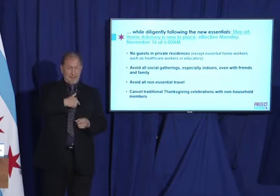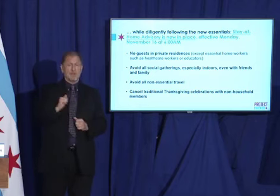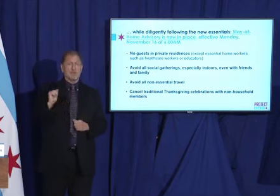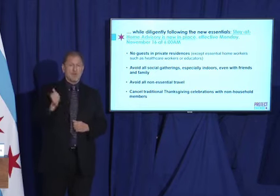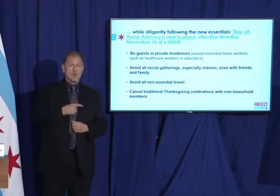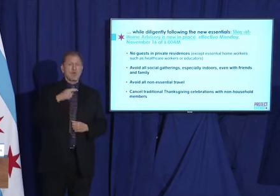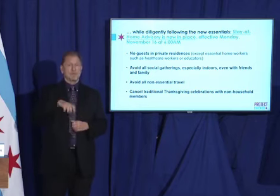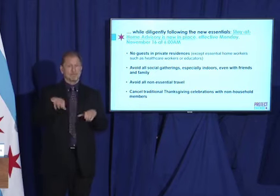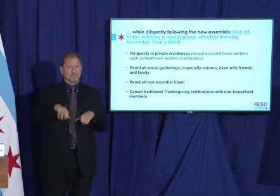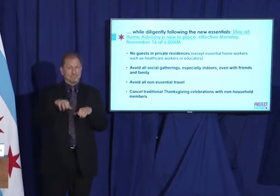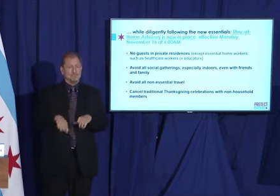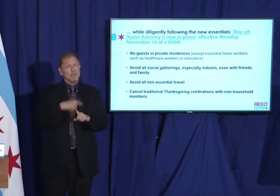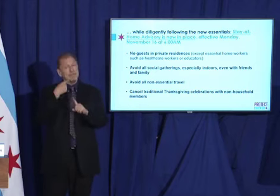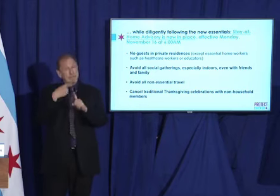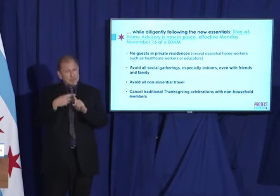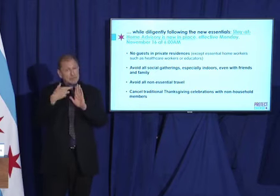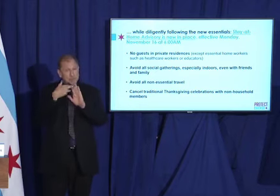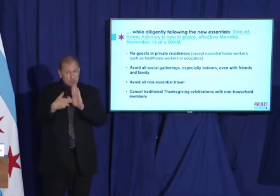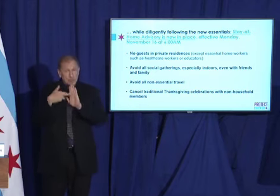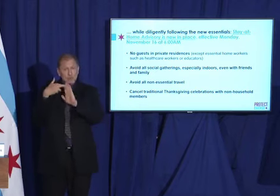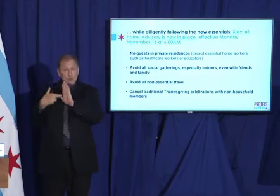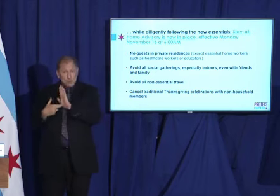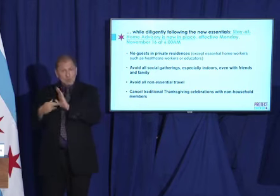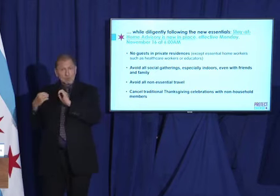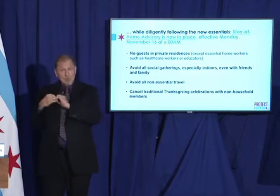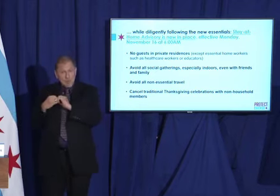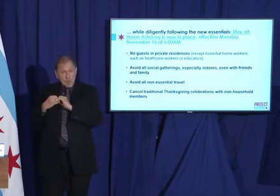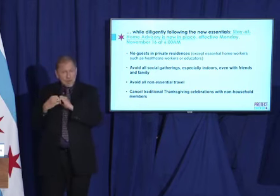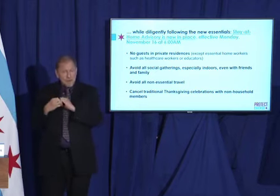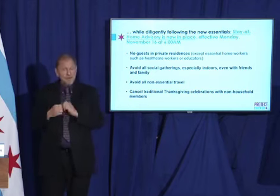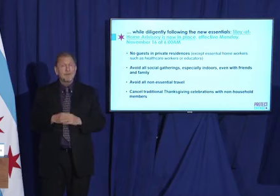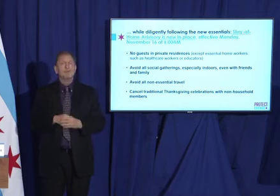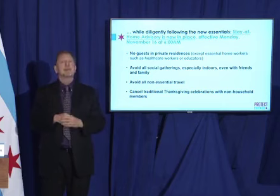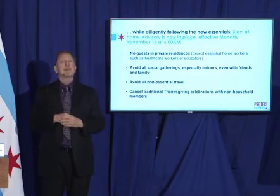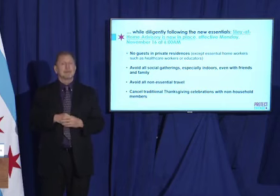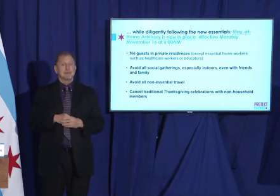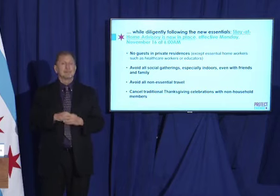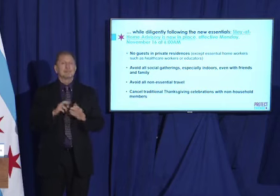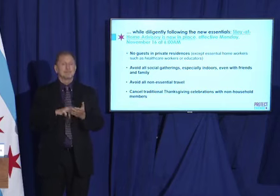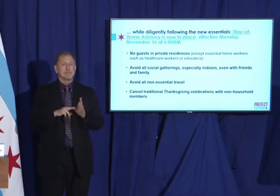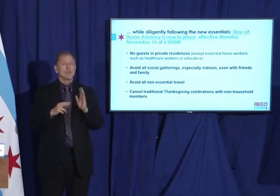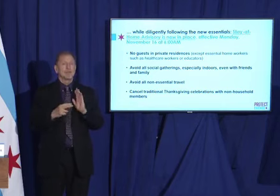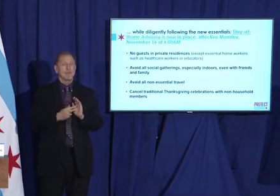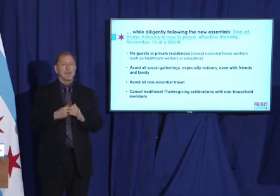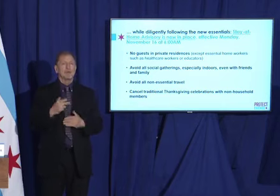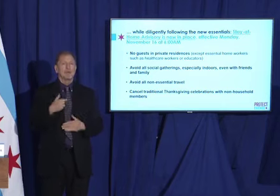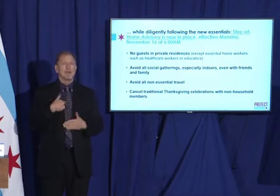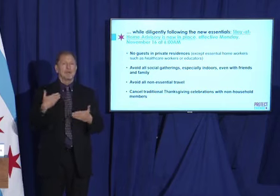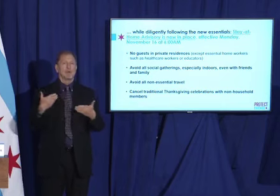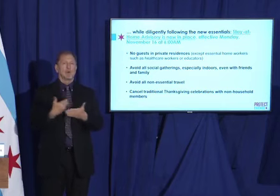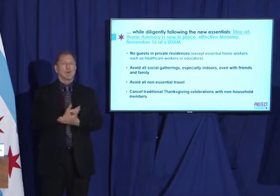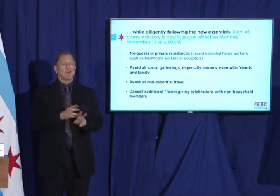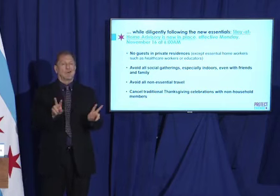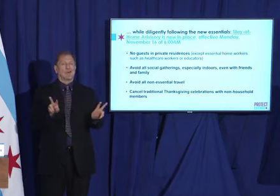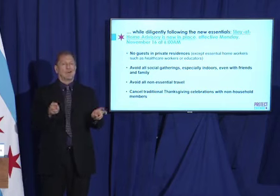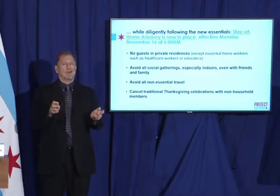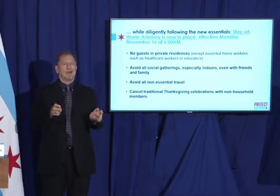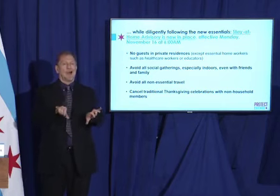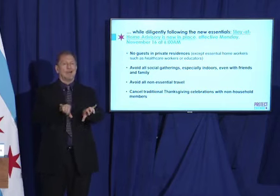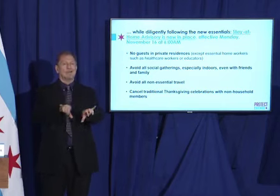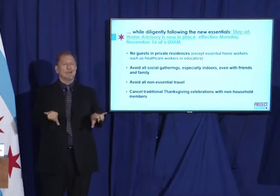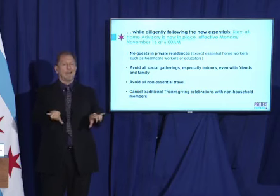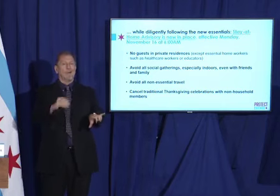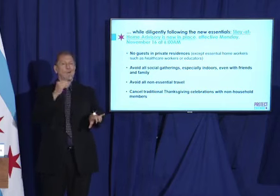well as regulatory measures that will roll into a new stay-at-home advisory for